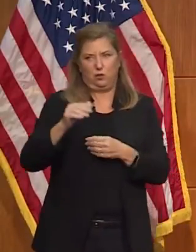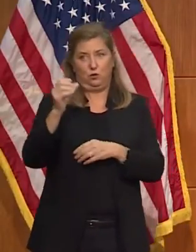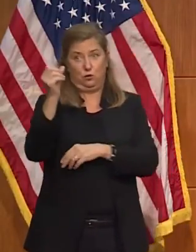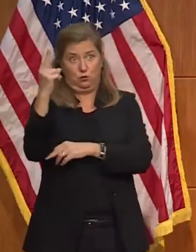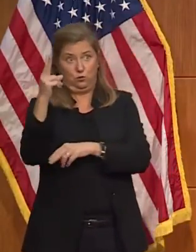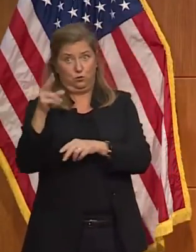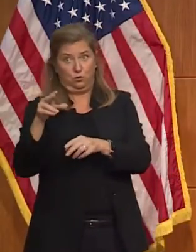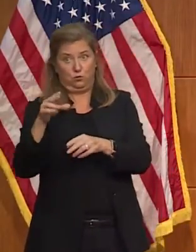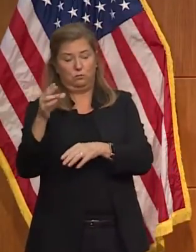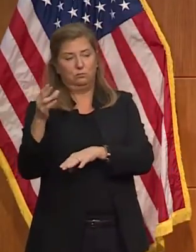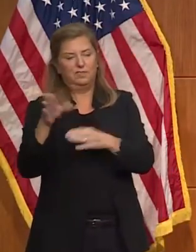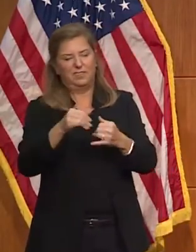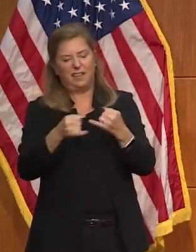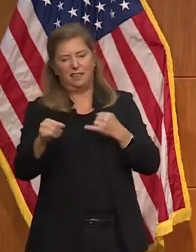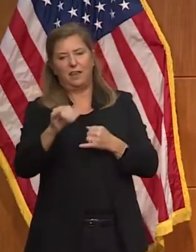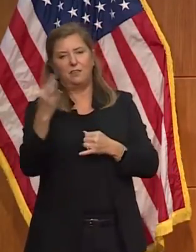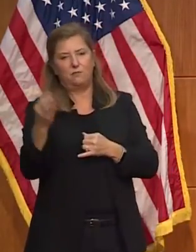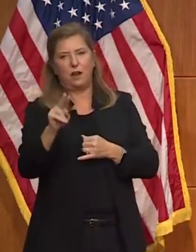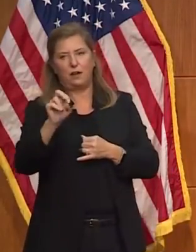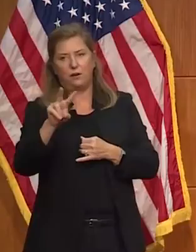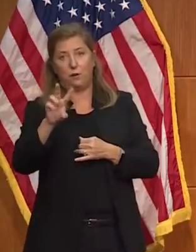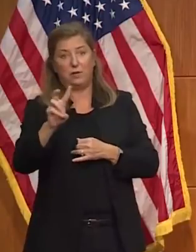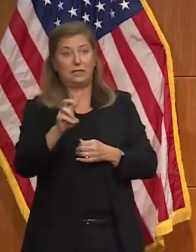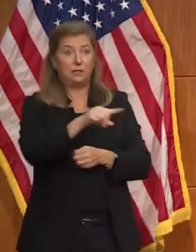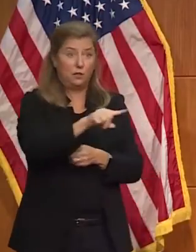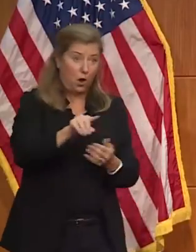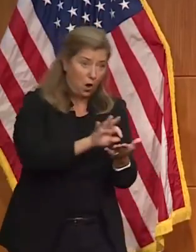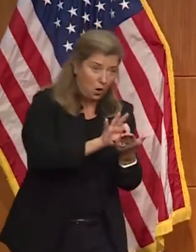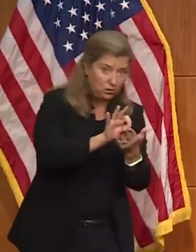deadline on Friday, November 6th.